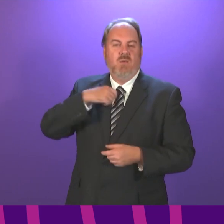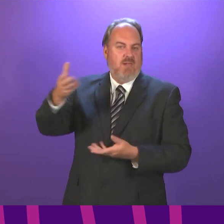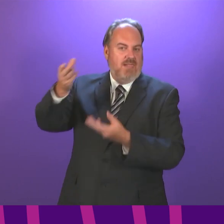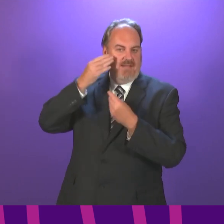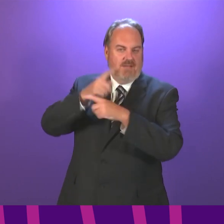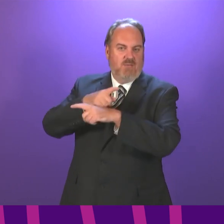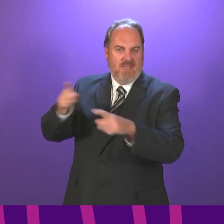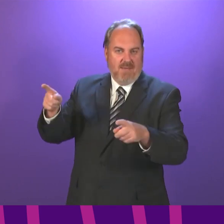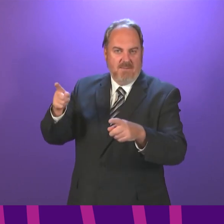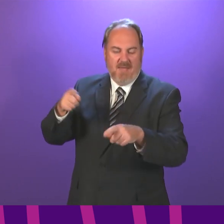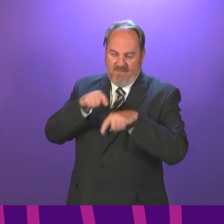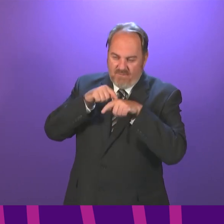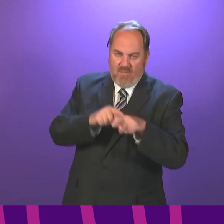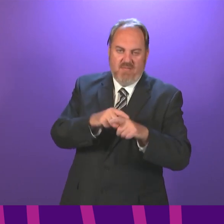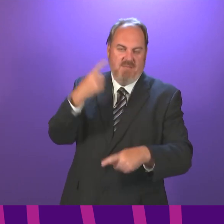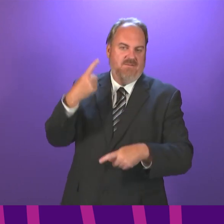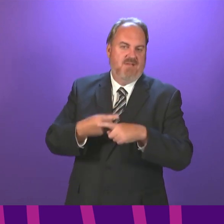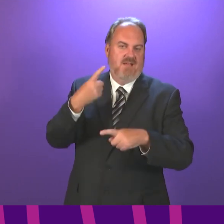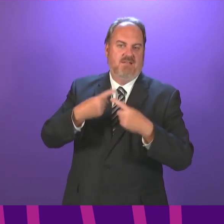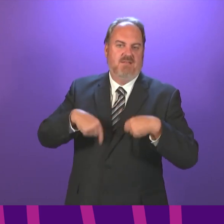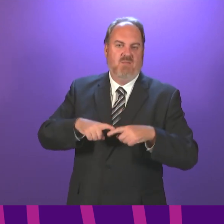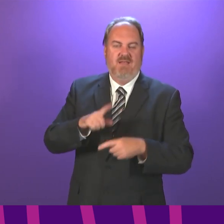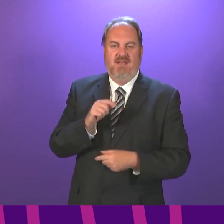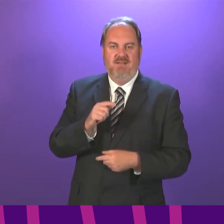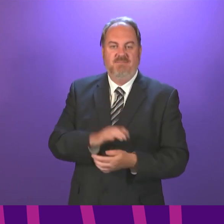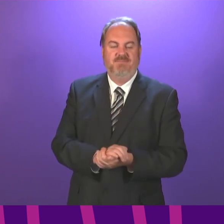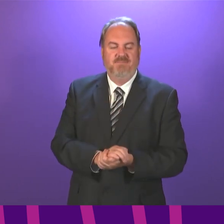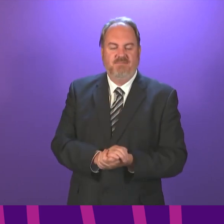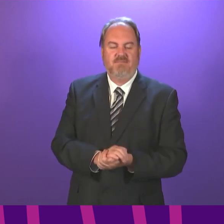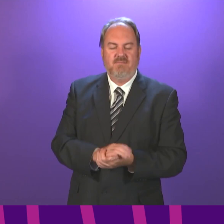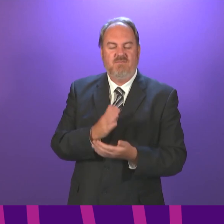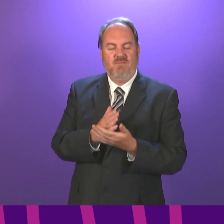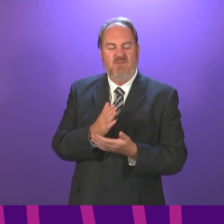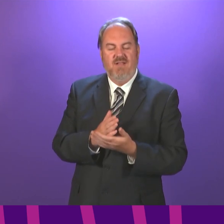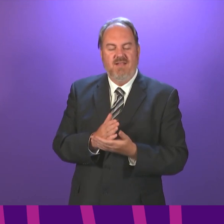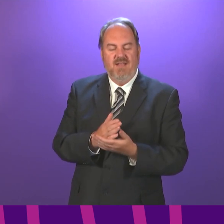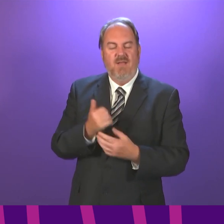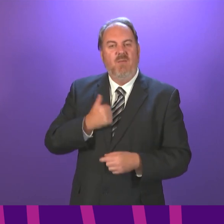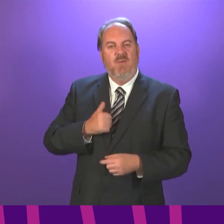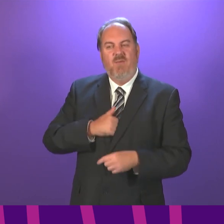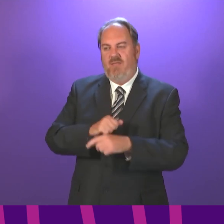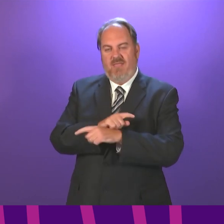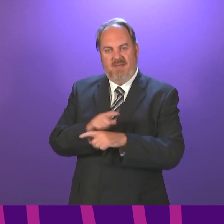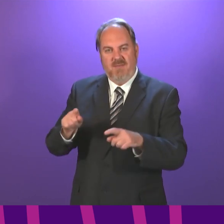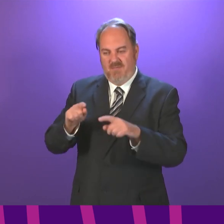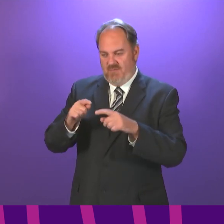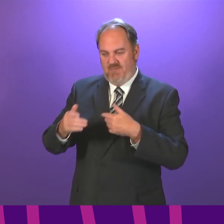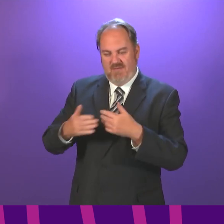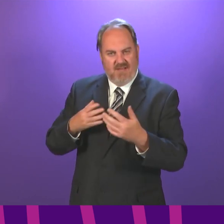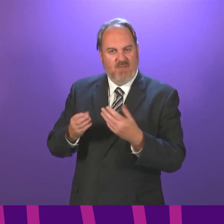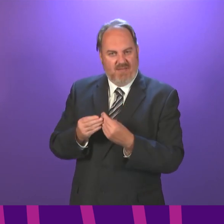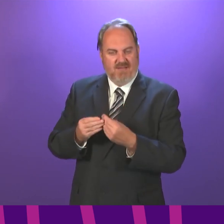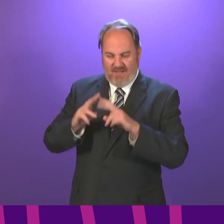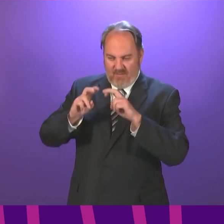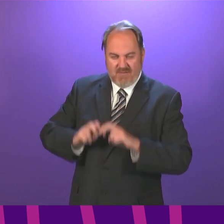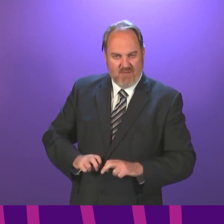to encourage the JCVI to look at this again and to do so as quickly as possible, we have been very mindful of